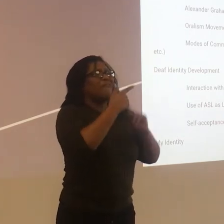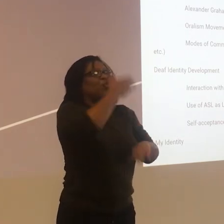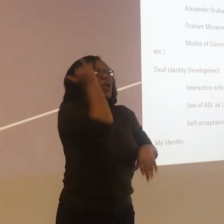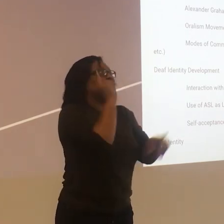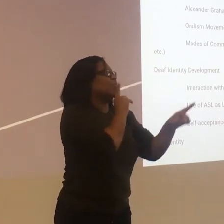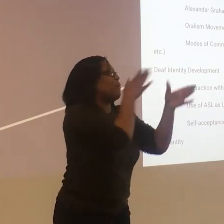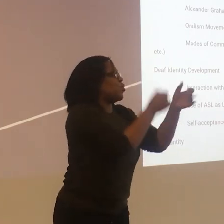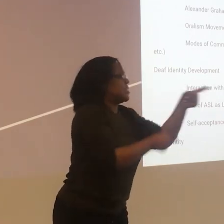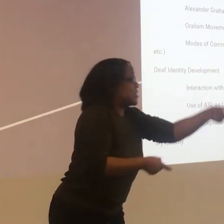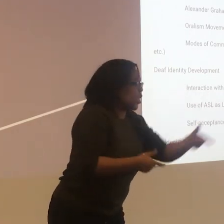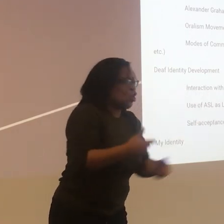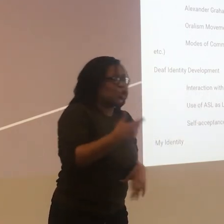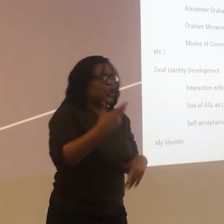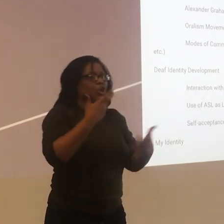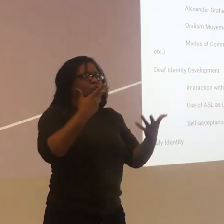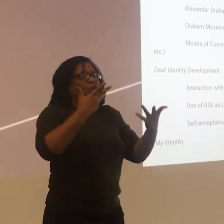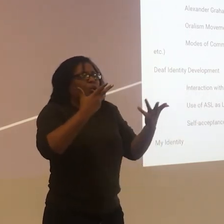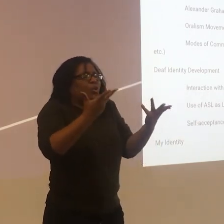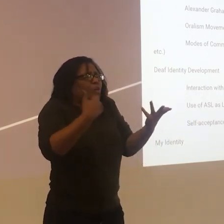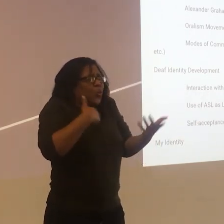Some people forget that a deaf person is there.